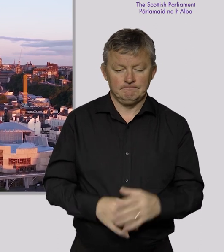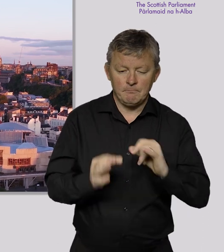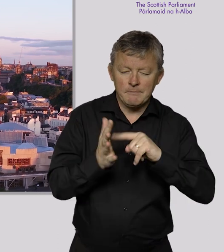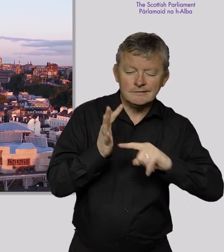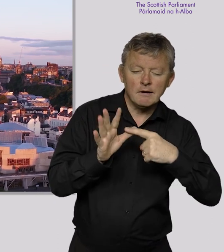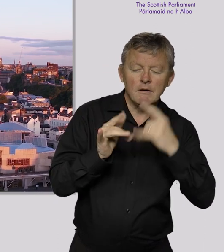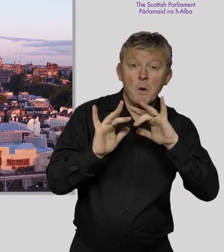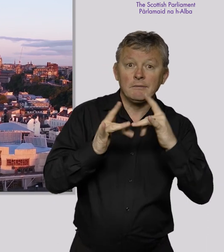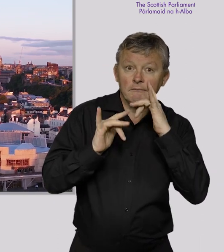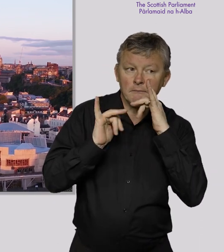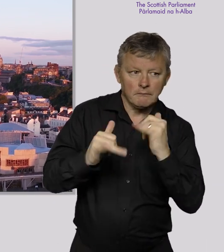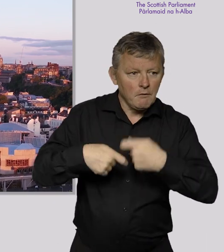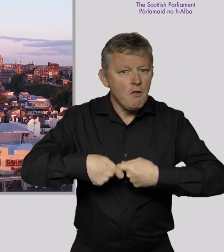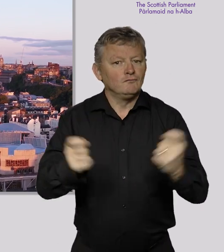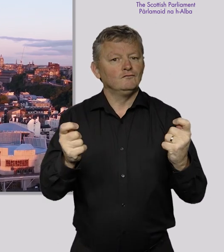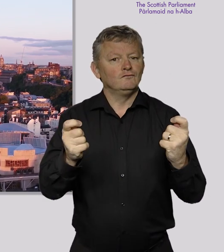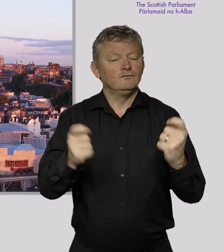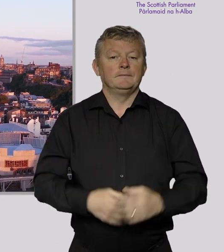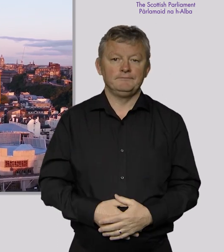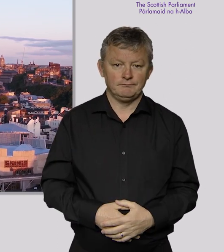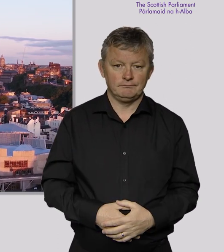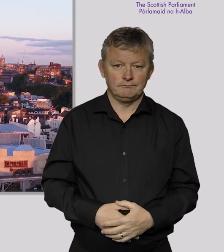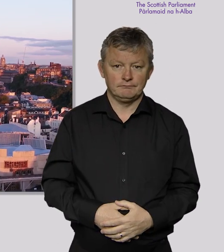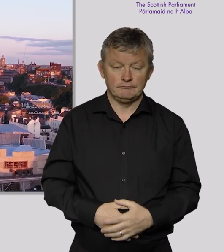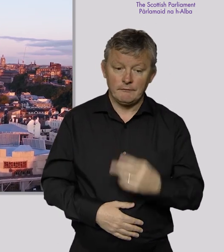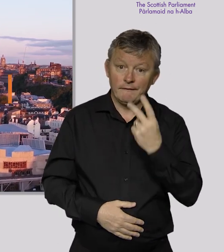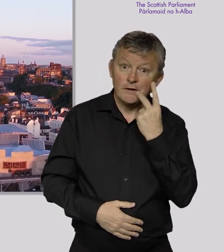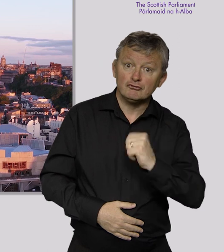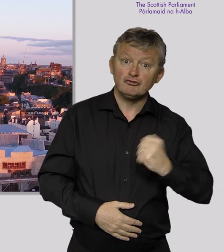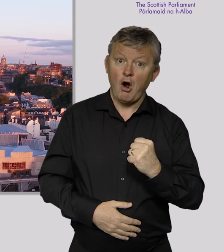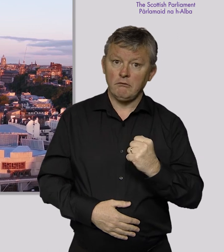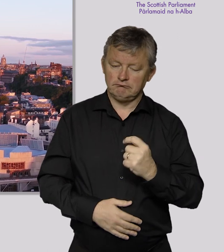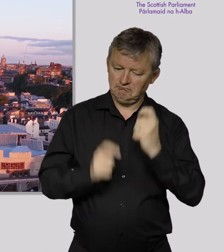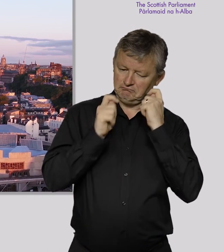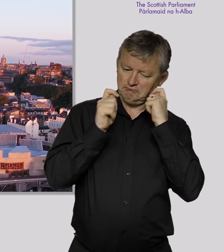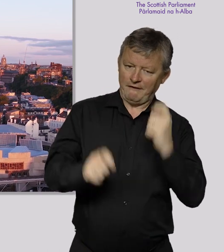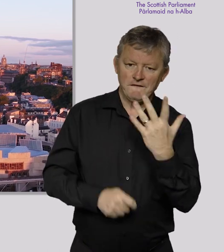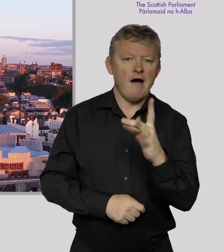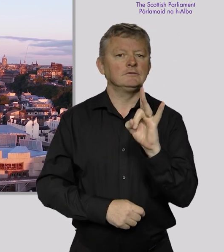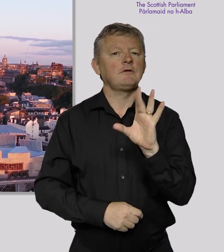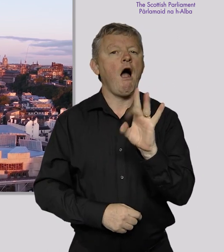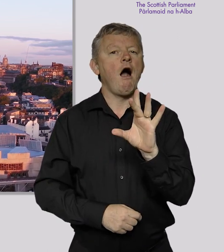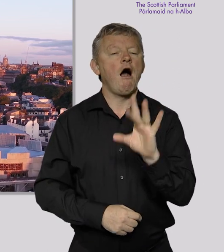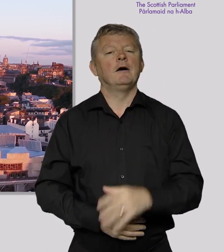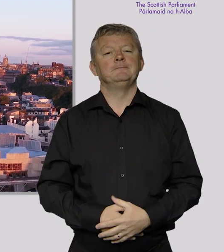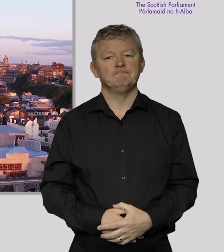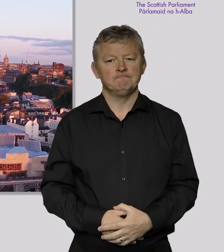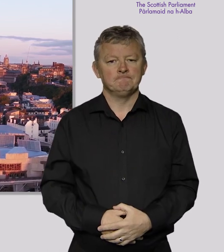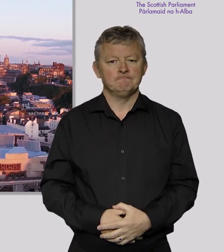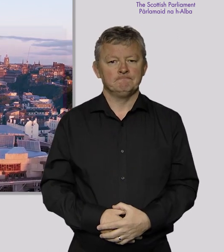Launch of a Beta Website Five Star Visit Scotland Accreditation